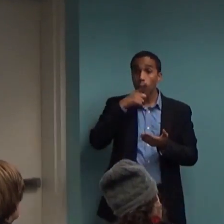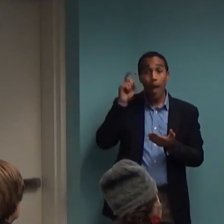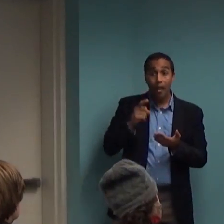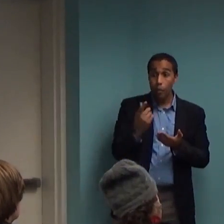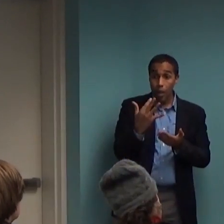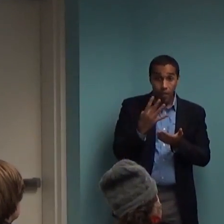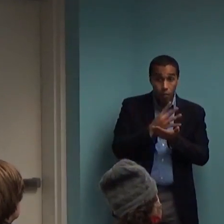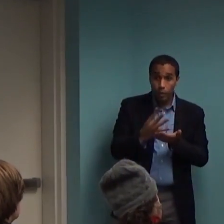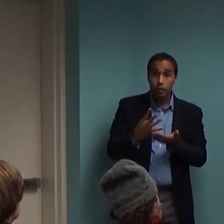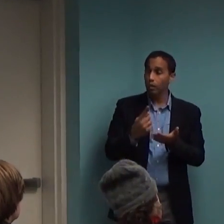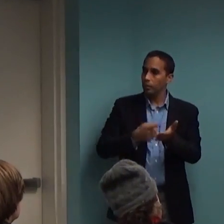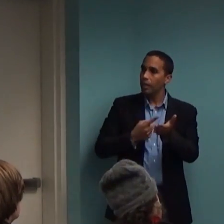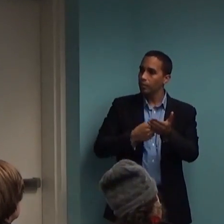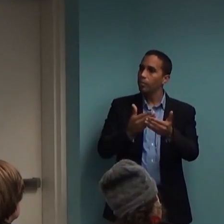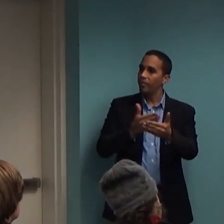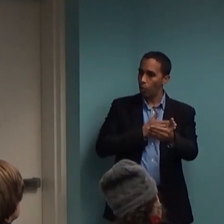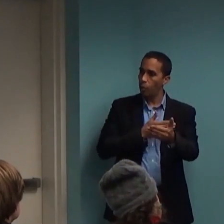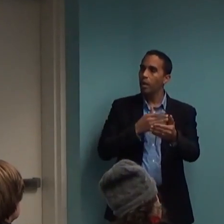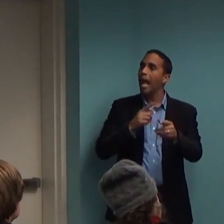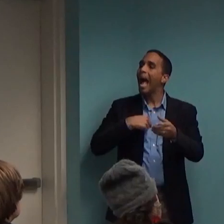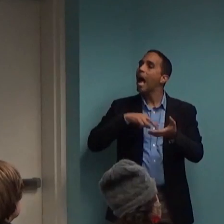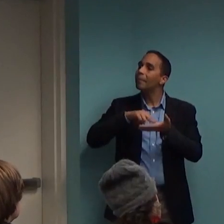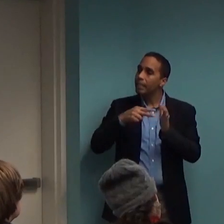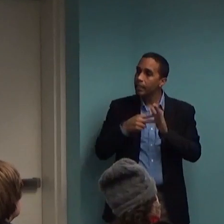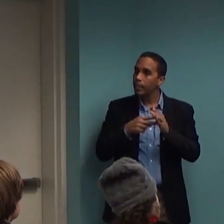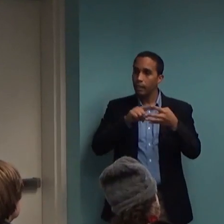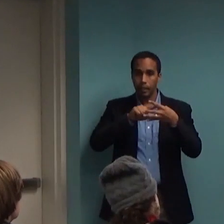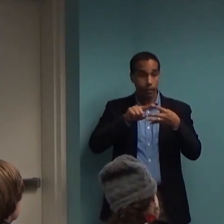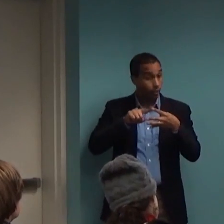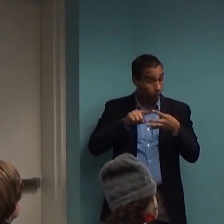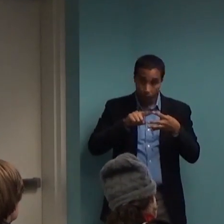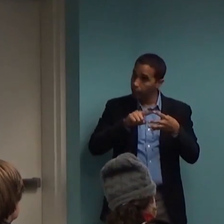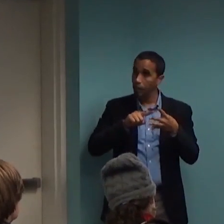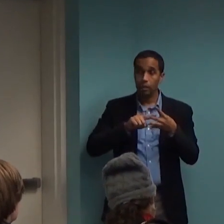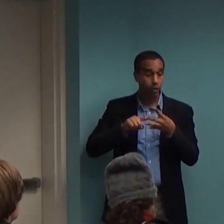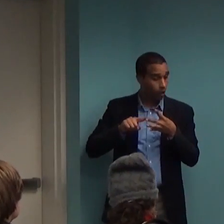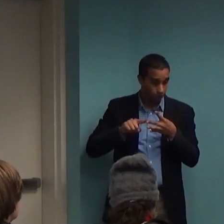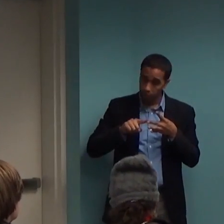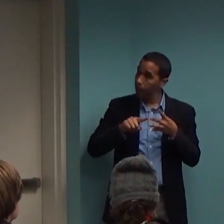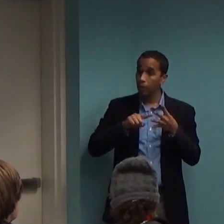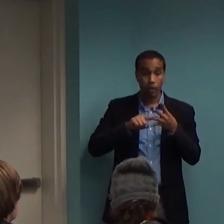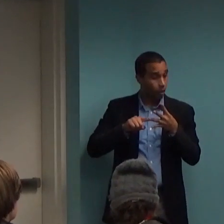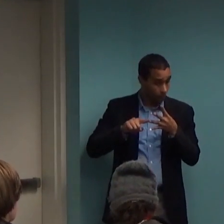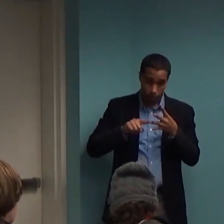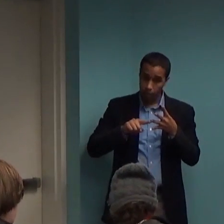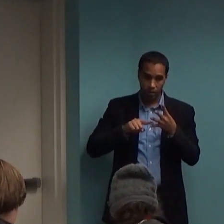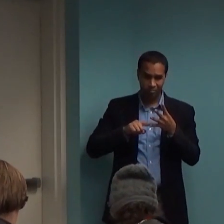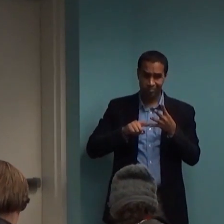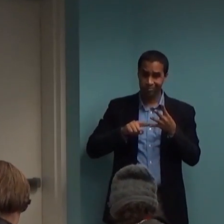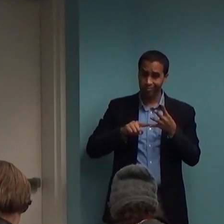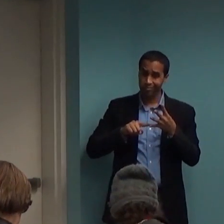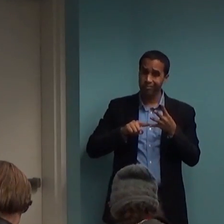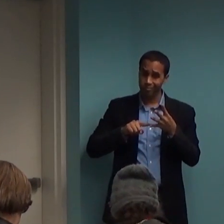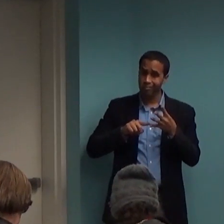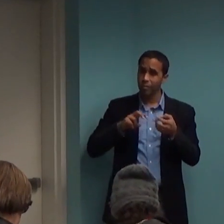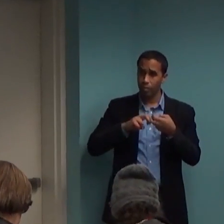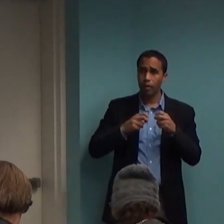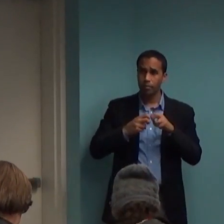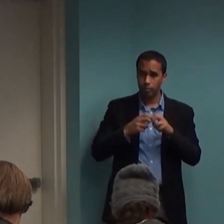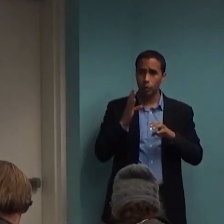the lack of improvement after four weeks at the latest is where there should be some reevaluation. Yeah, Doc.